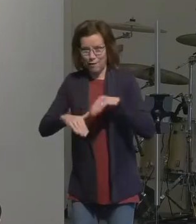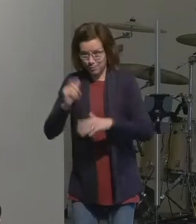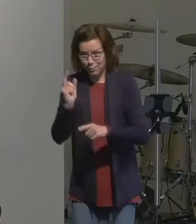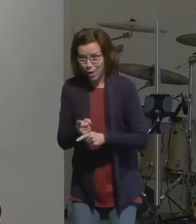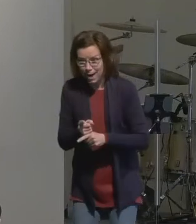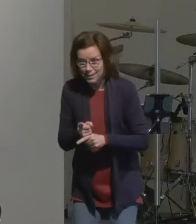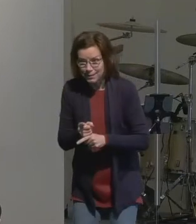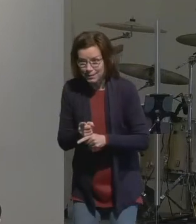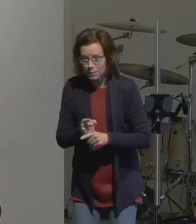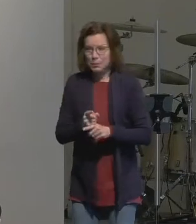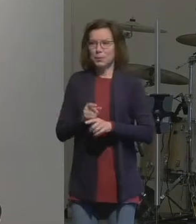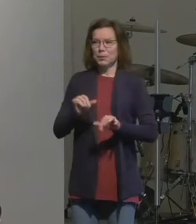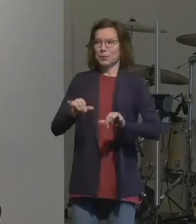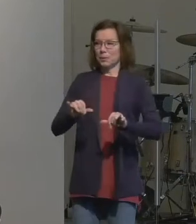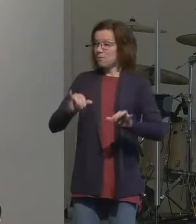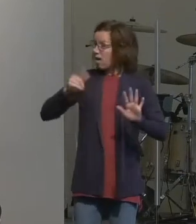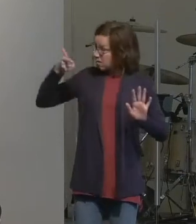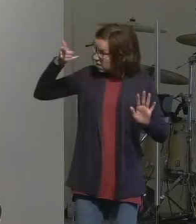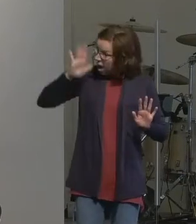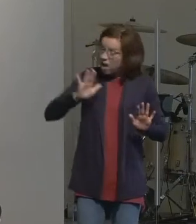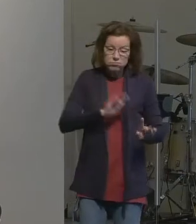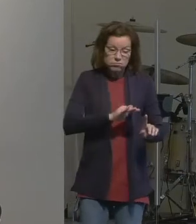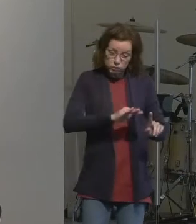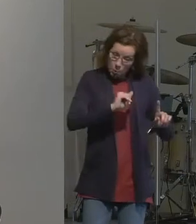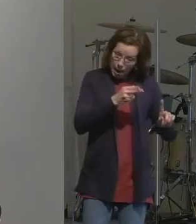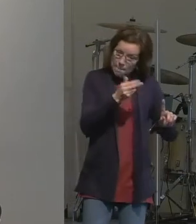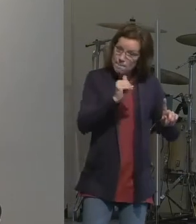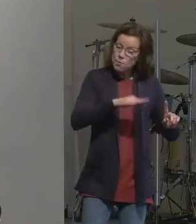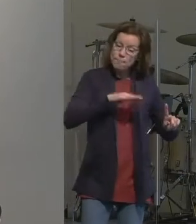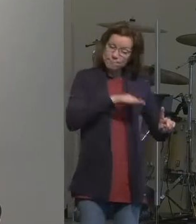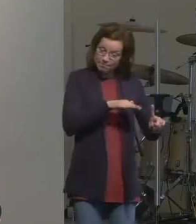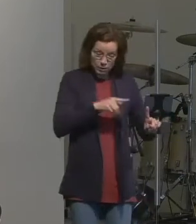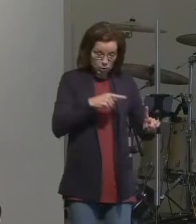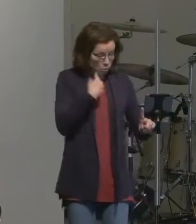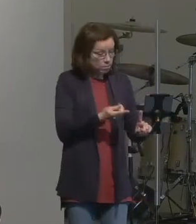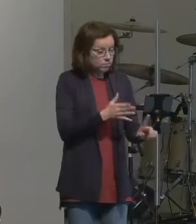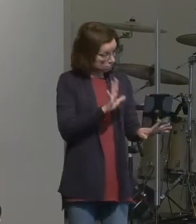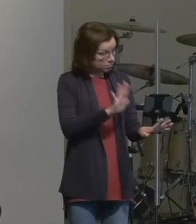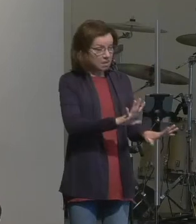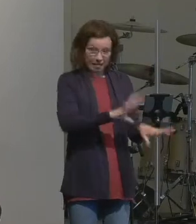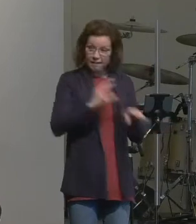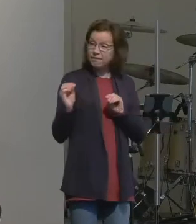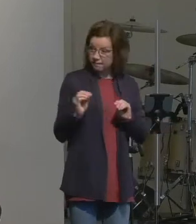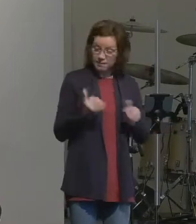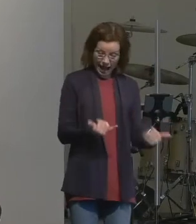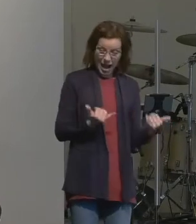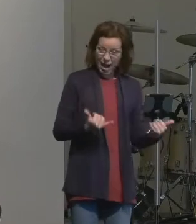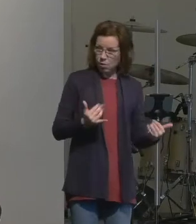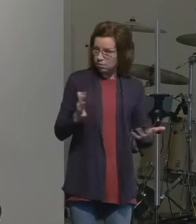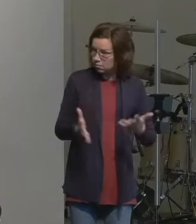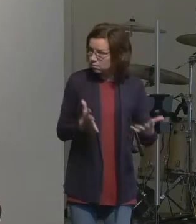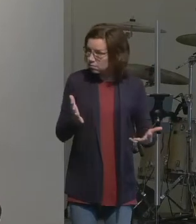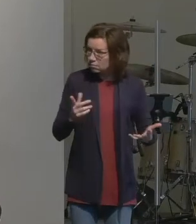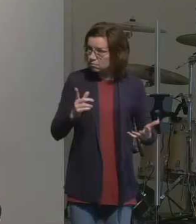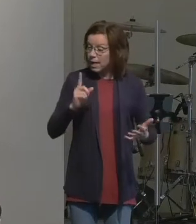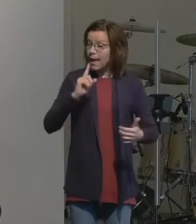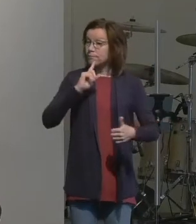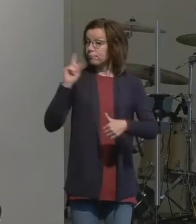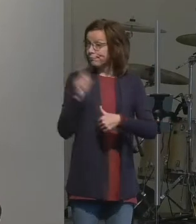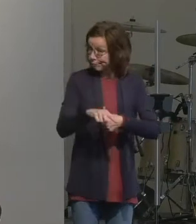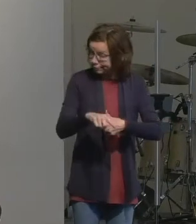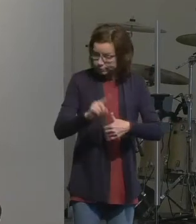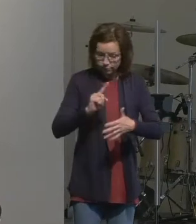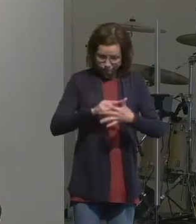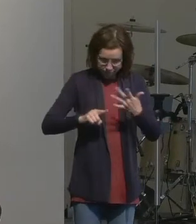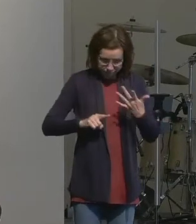But the reality is that as he engages Abram, that's exactly what he does. He gives him several things. The first thing he says